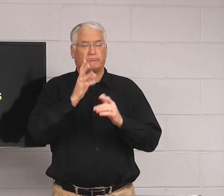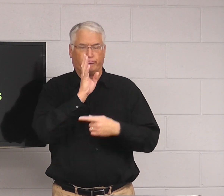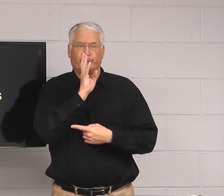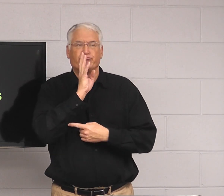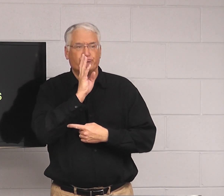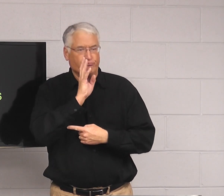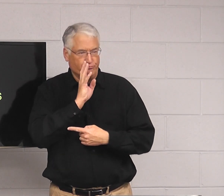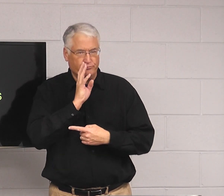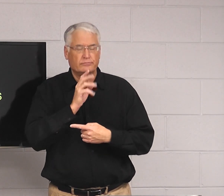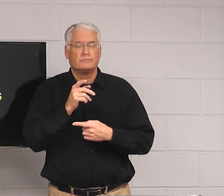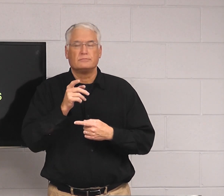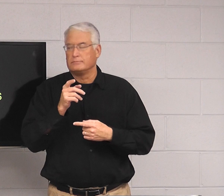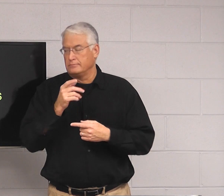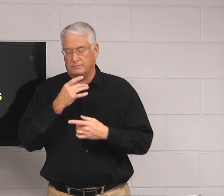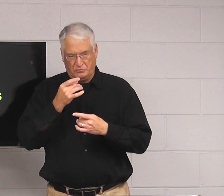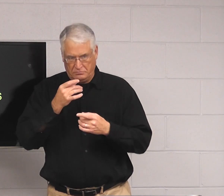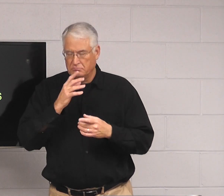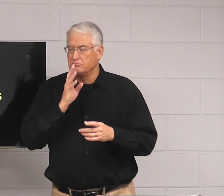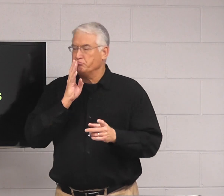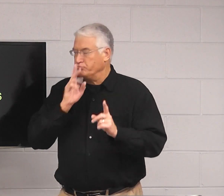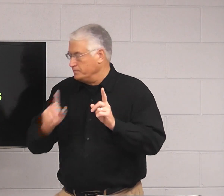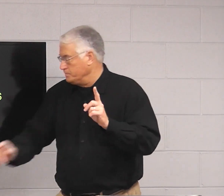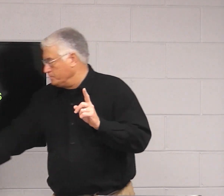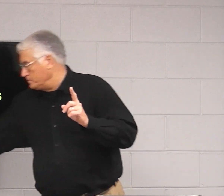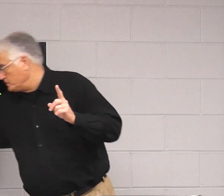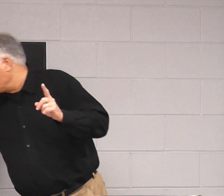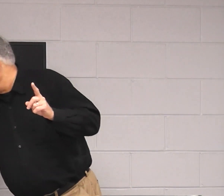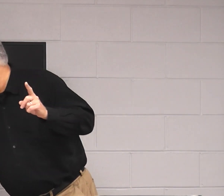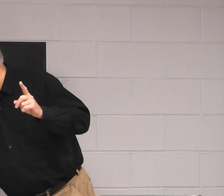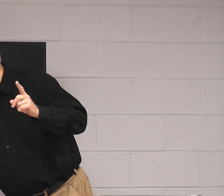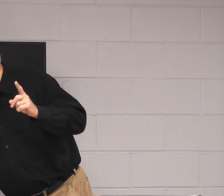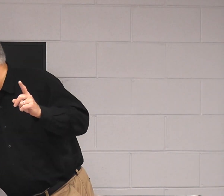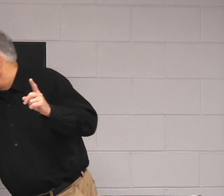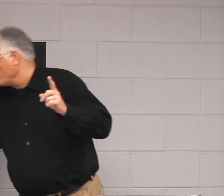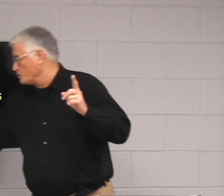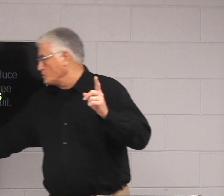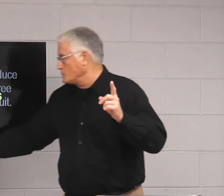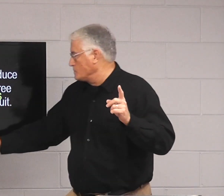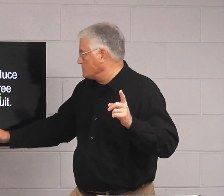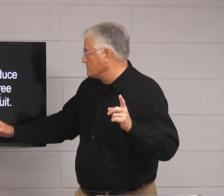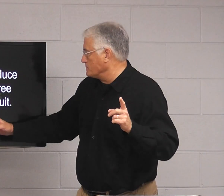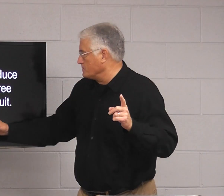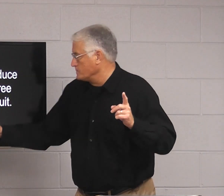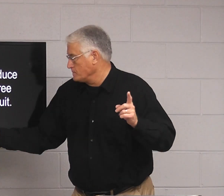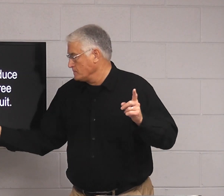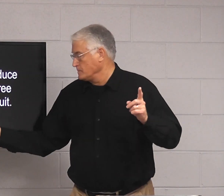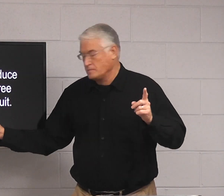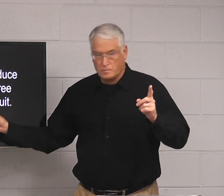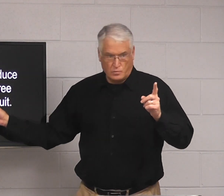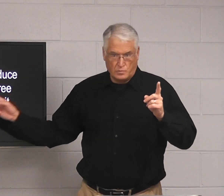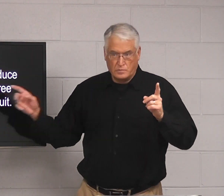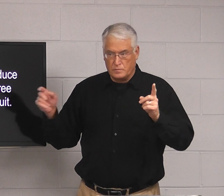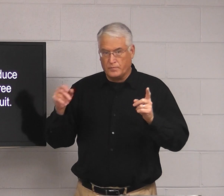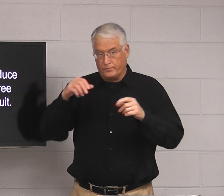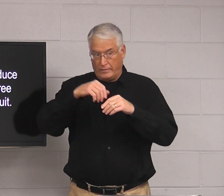So Jesus, when Jesus spoke, Luke 6.43,